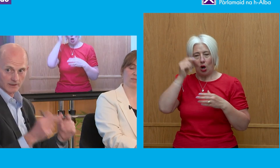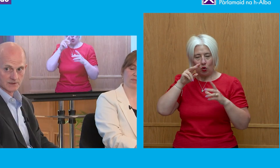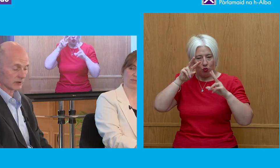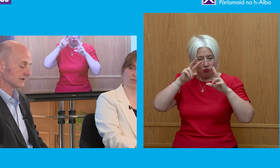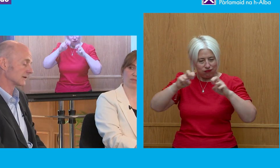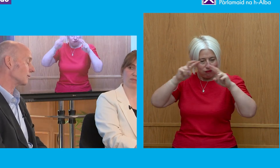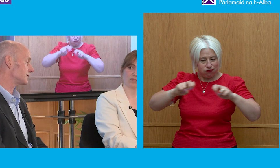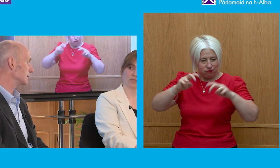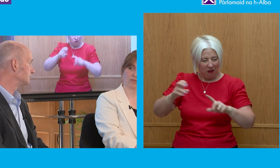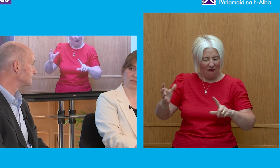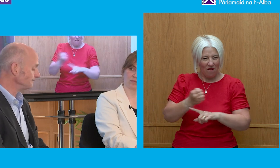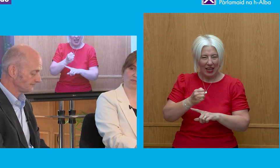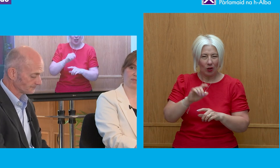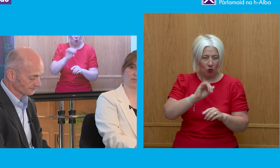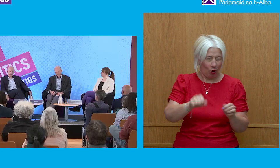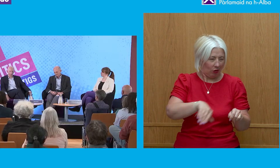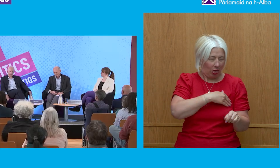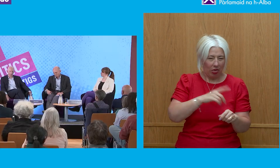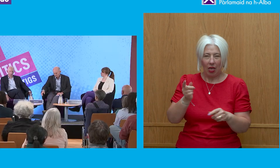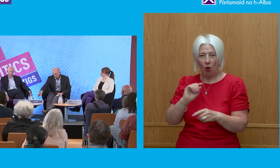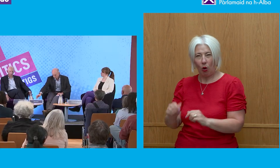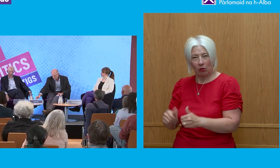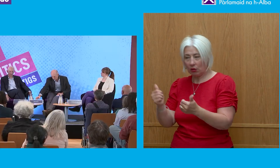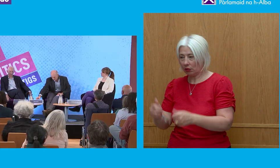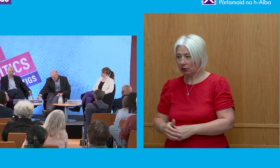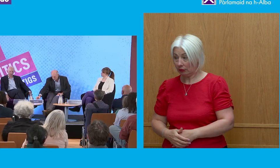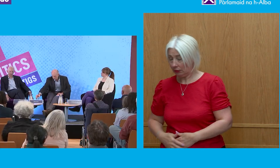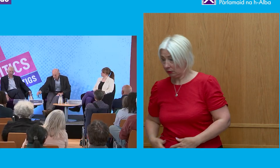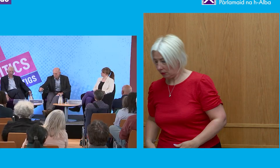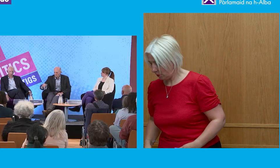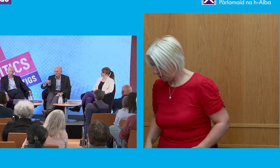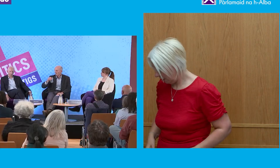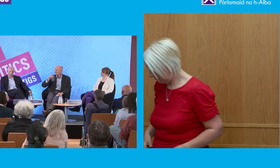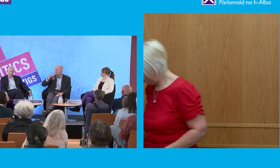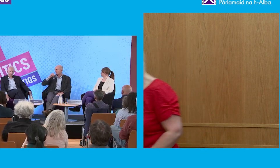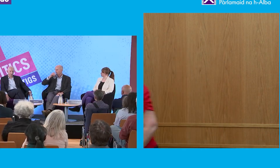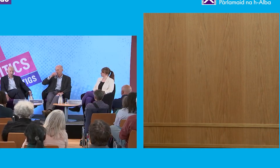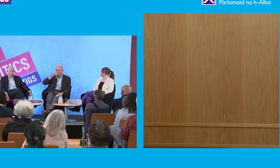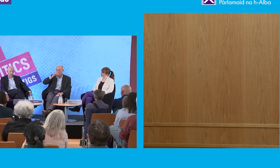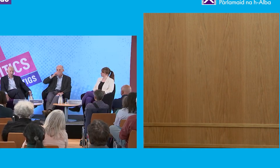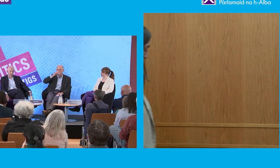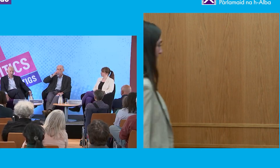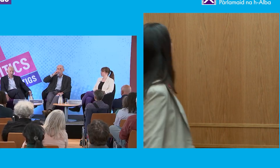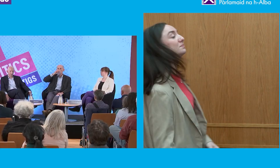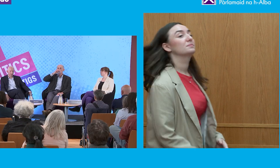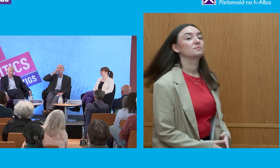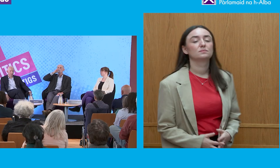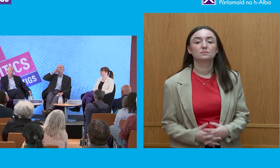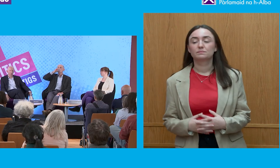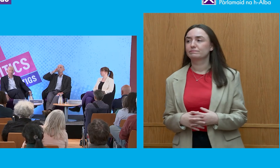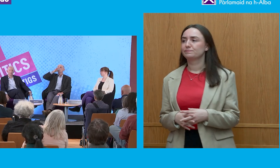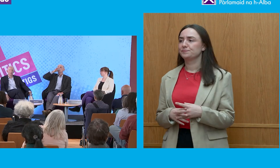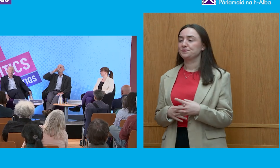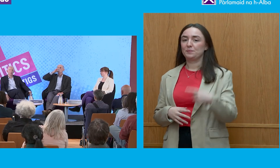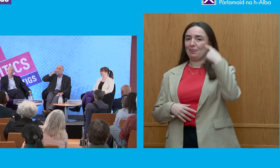That, I think, is an unanswered question. I think, Ellie, if I drags away from the party political, but only because we're supposed to be discussing,